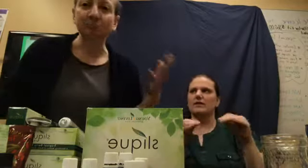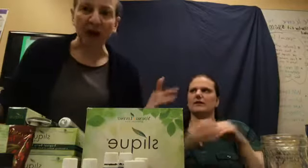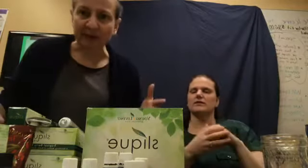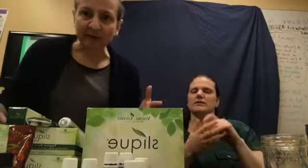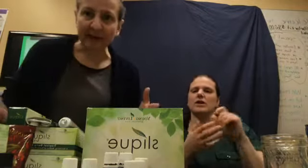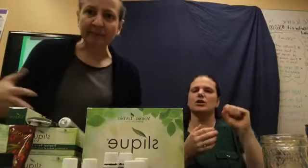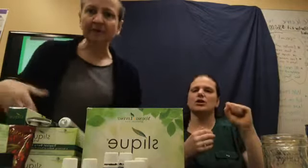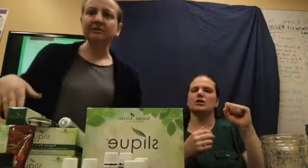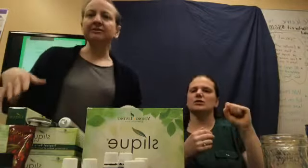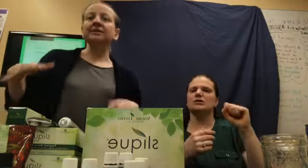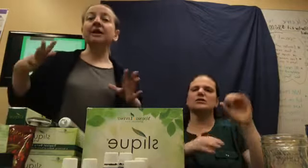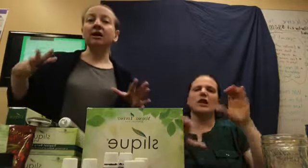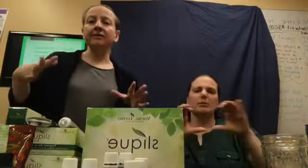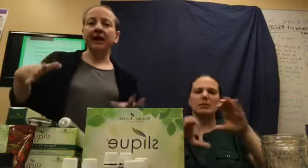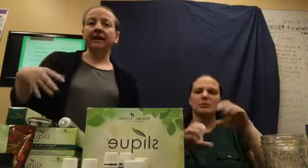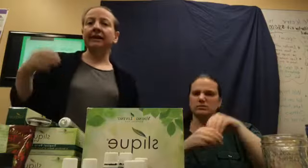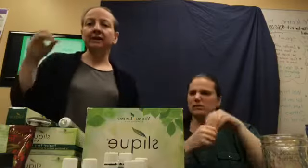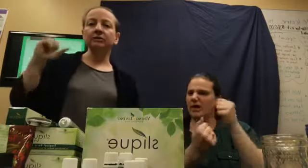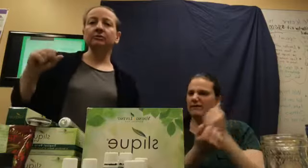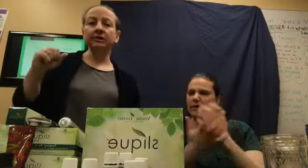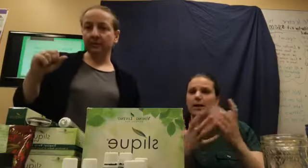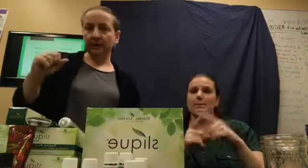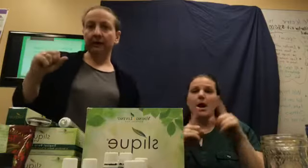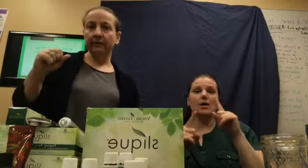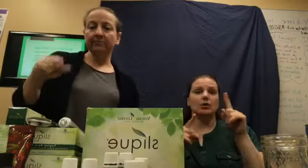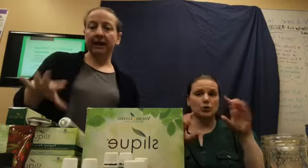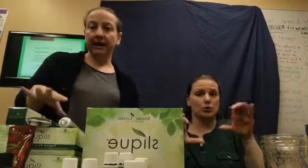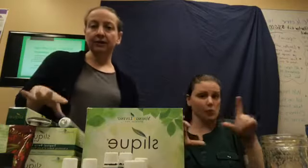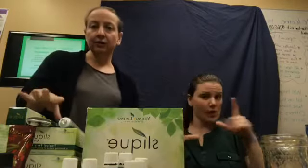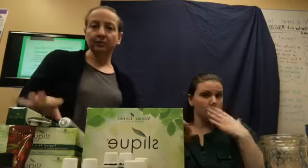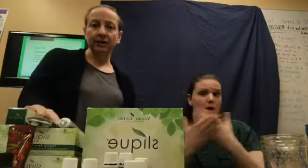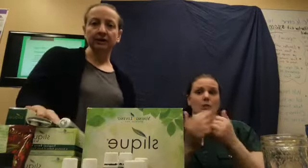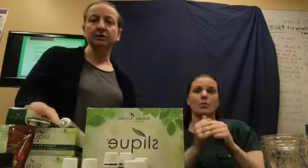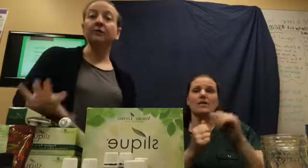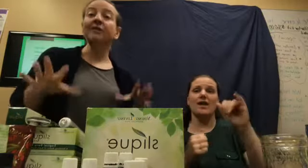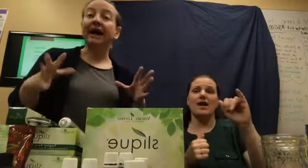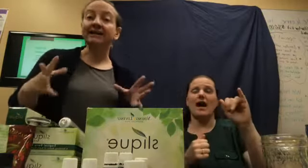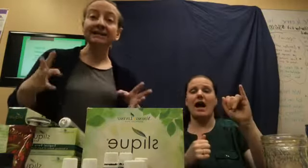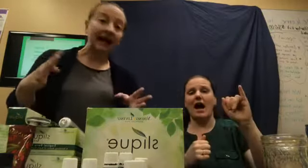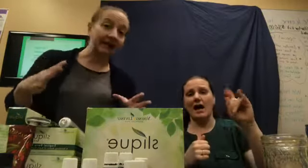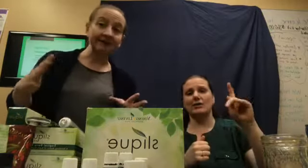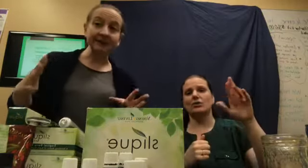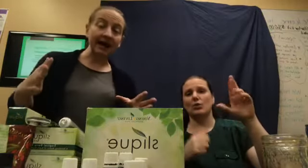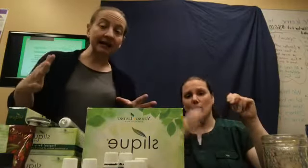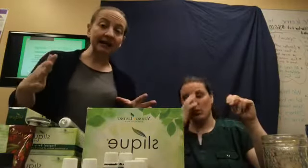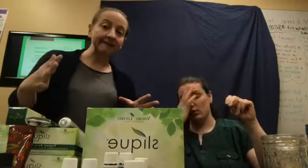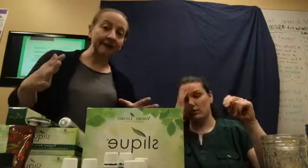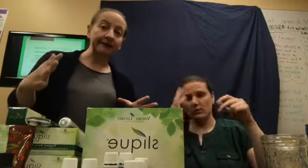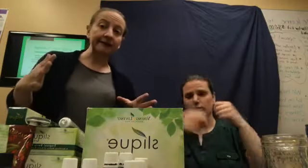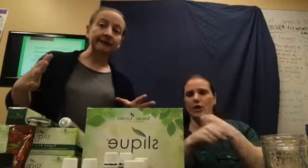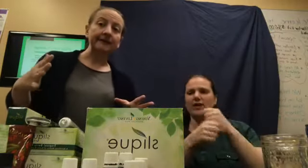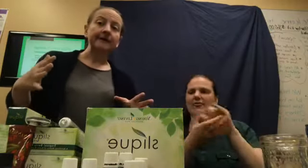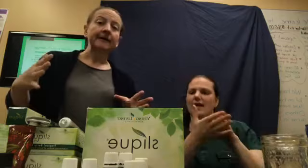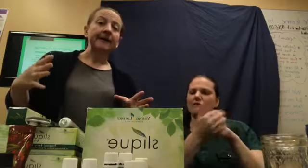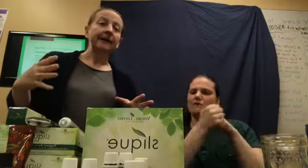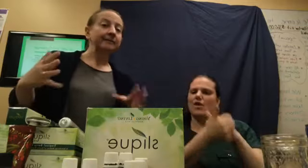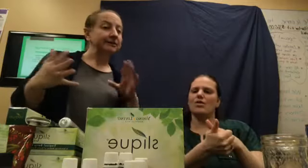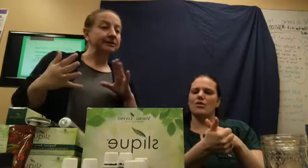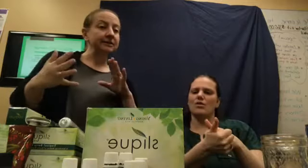sprayed with chemicals. And, all of that. And, I do really well with my einkorn products. So, that's kind of the diet I follow. Mostly,